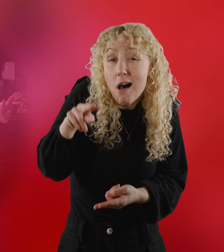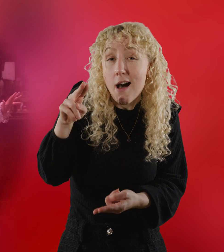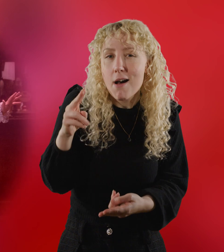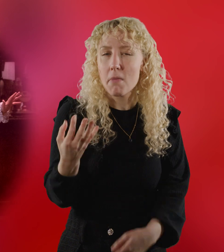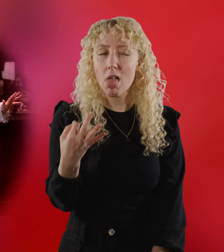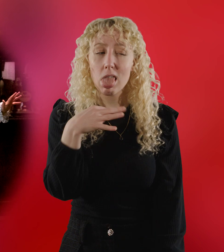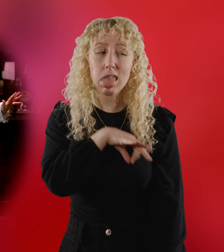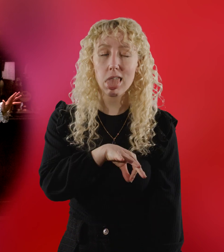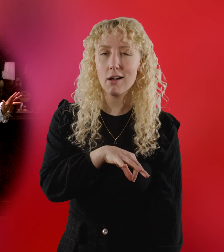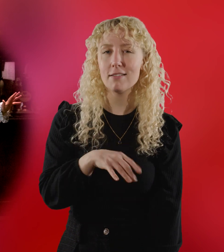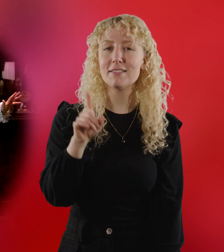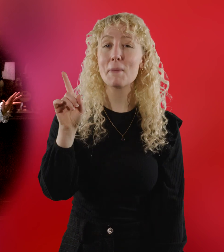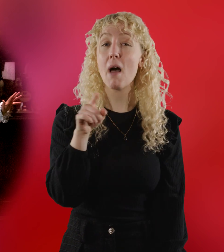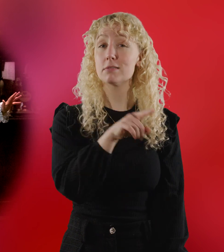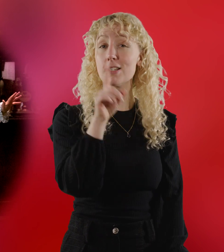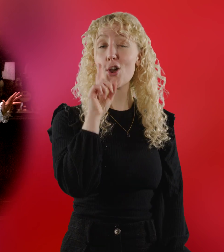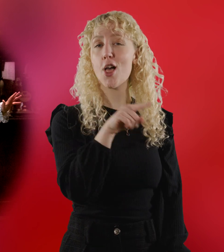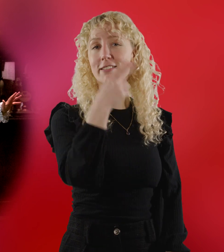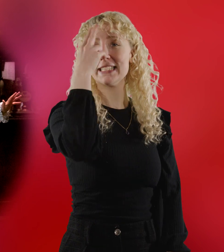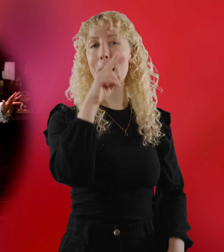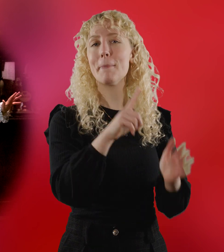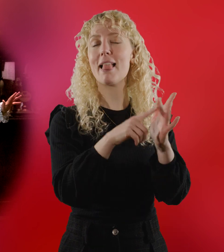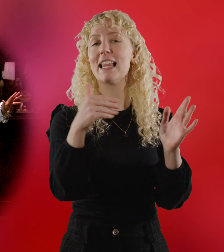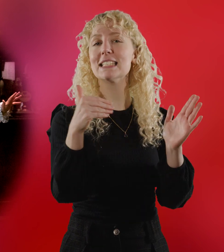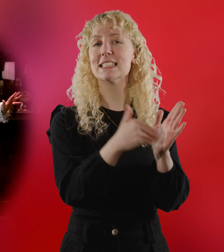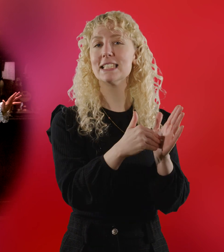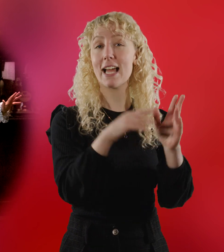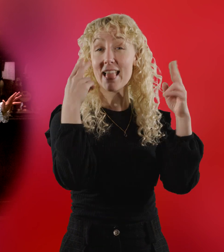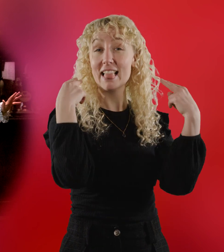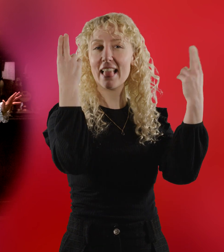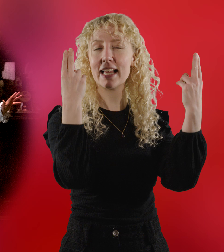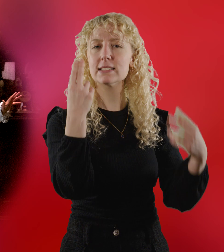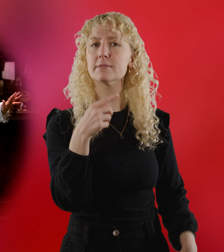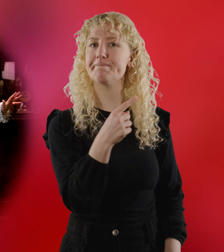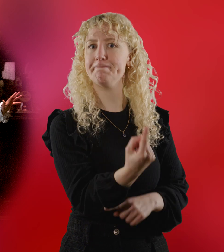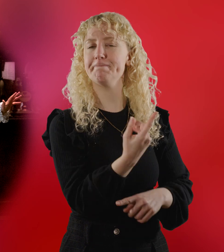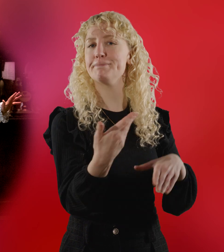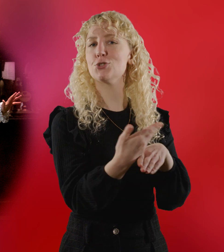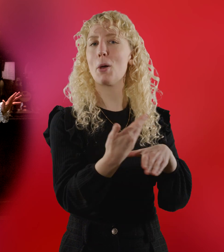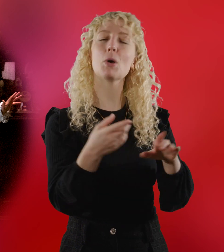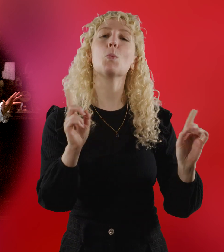But Liz, his rat catcher, is kind and remembers all the regulars.